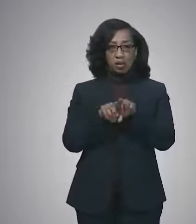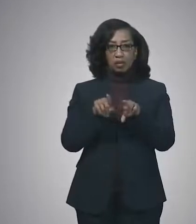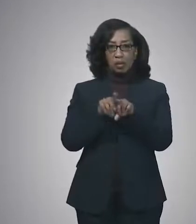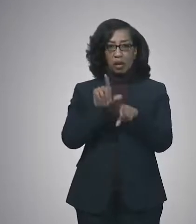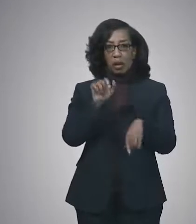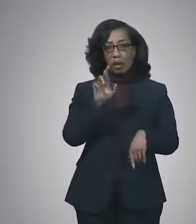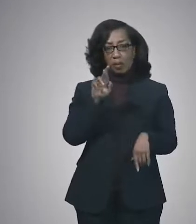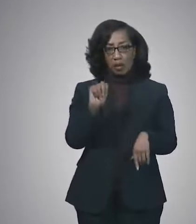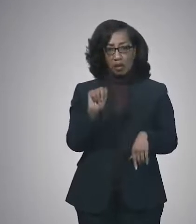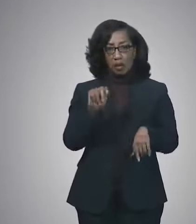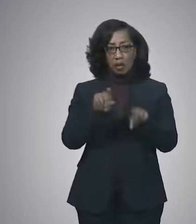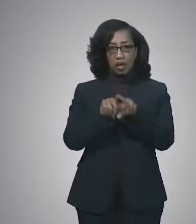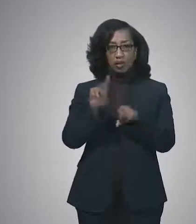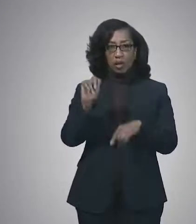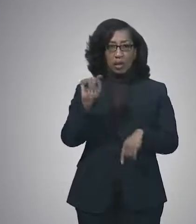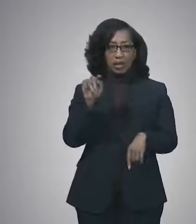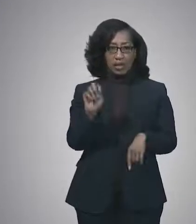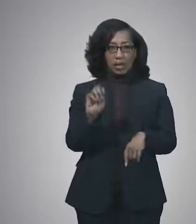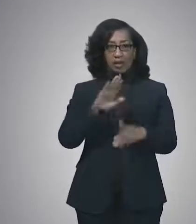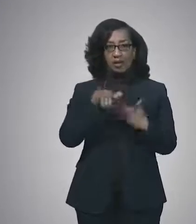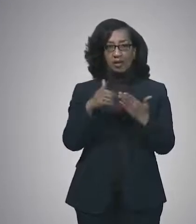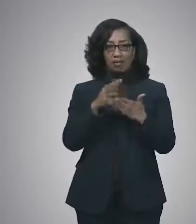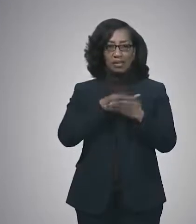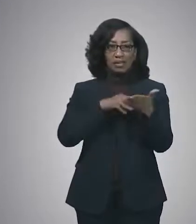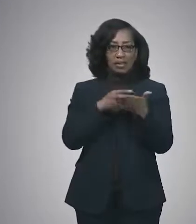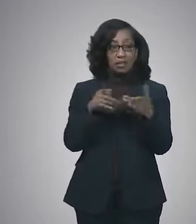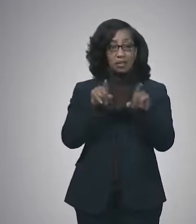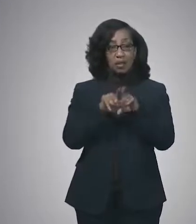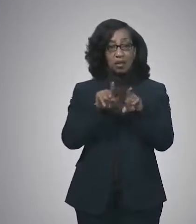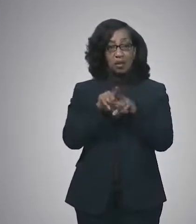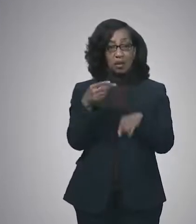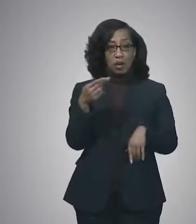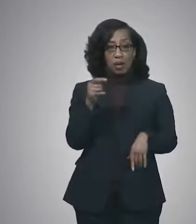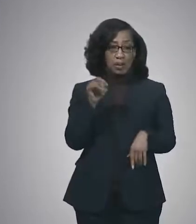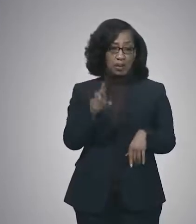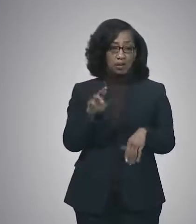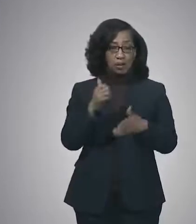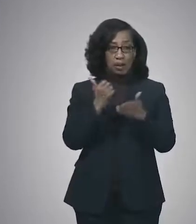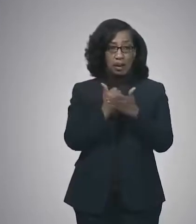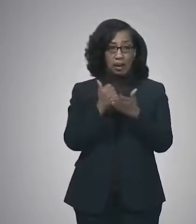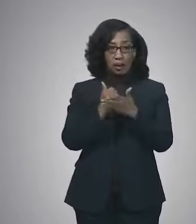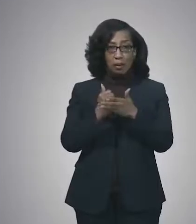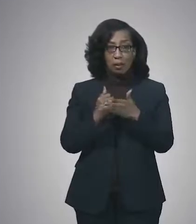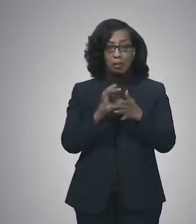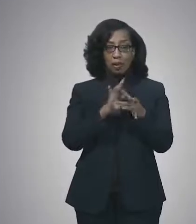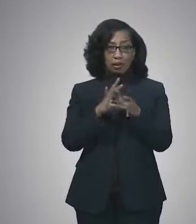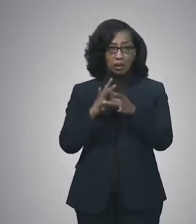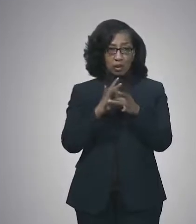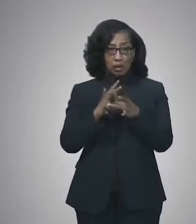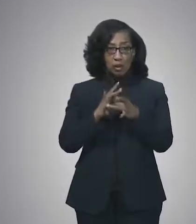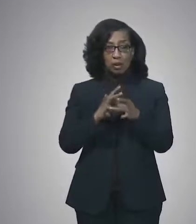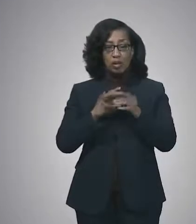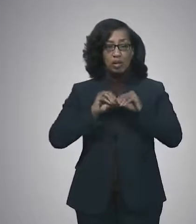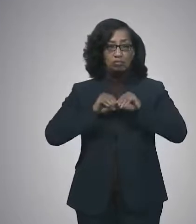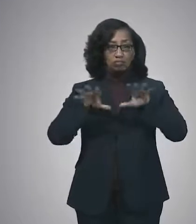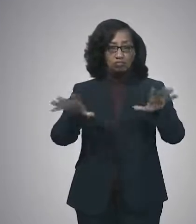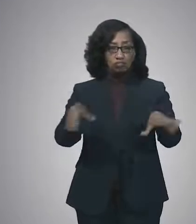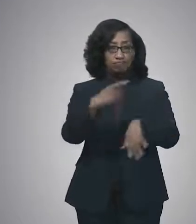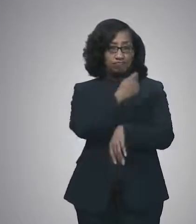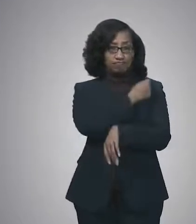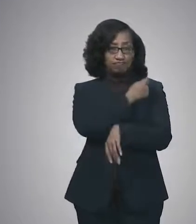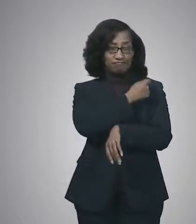and Nate Few, who did a lot of our scheduling. And Heather Fortner, who really helped coordinate the distribution of vaccine all across our community.